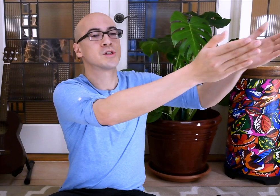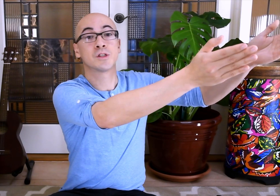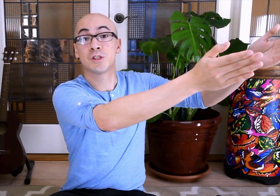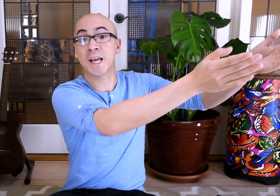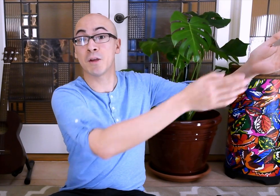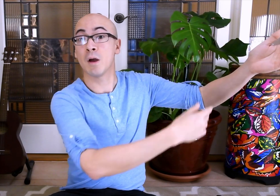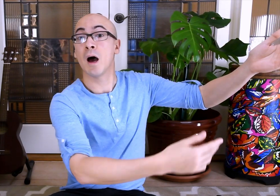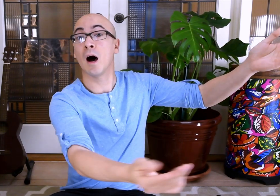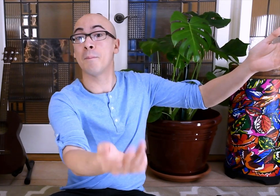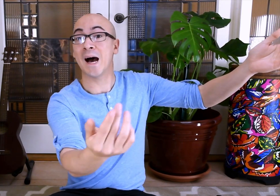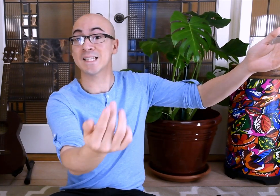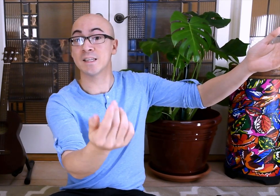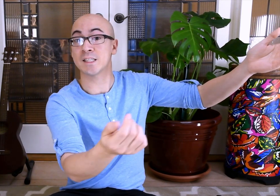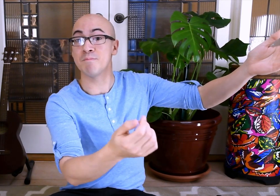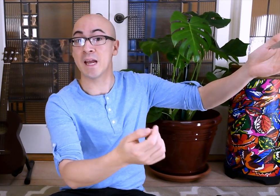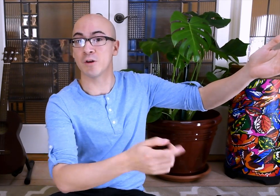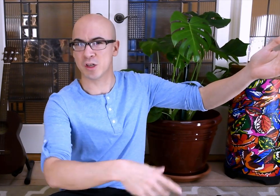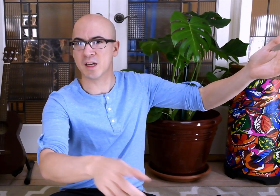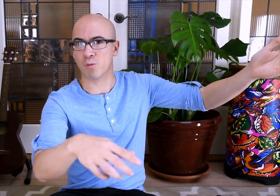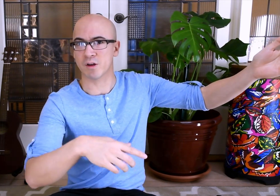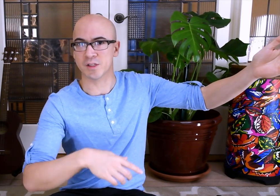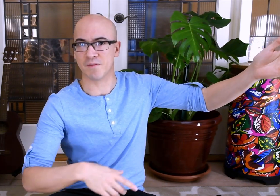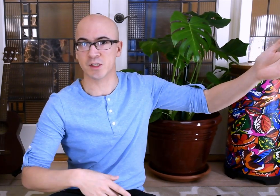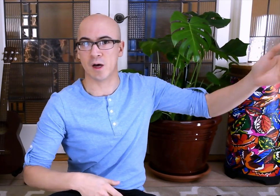Thank you. Pass the tomato. You can cut one yourself as well.